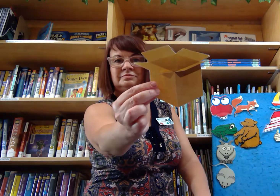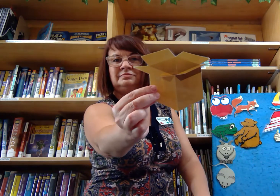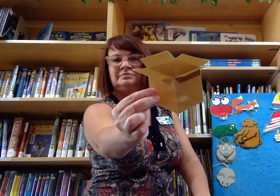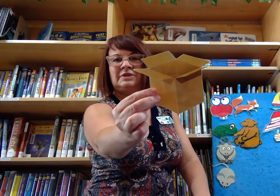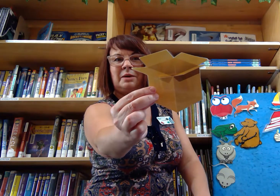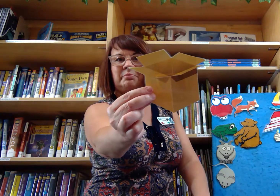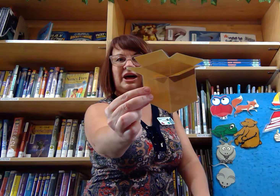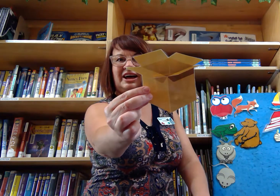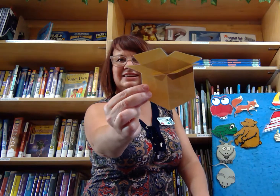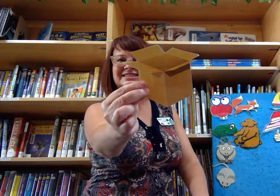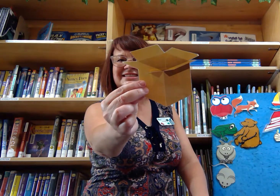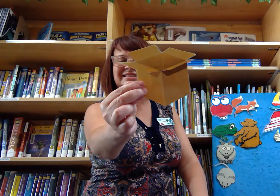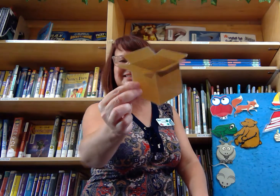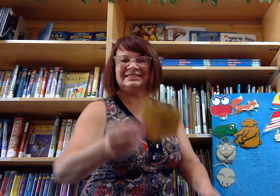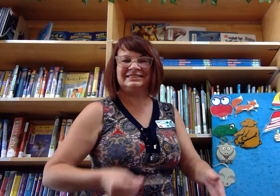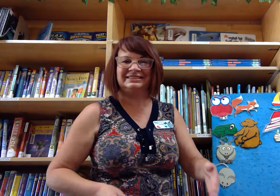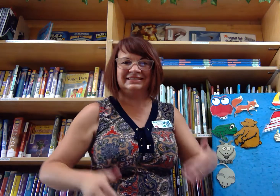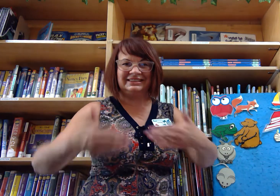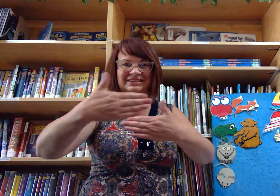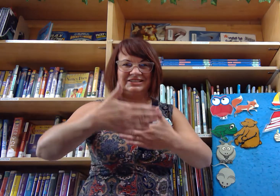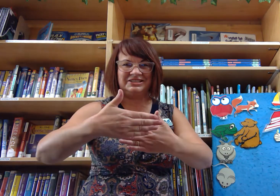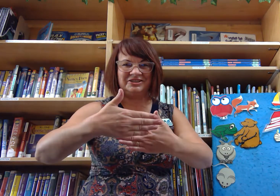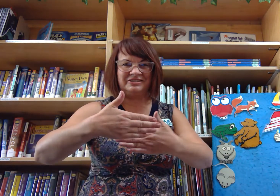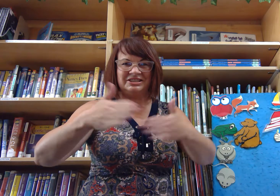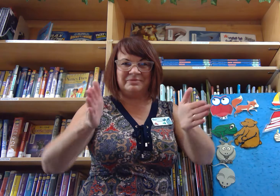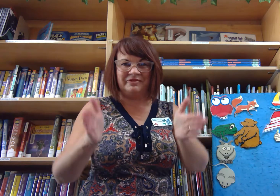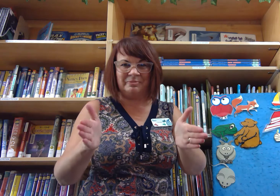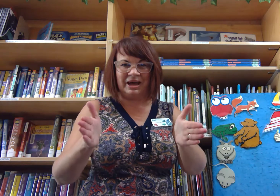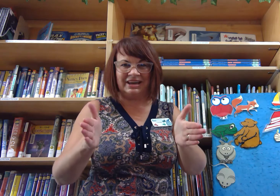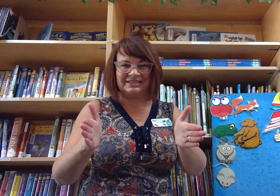A box. To show the shape of the box.